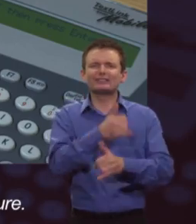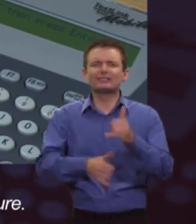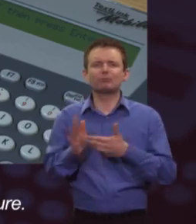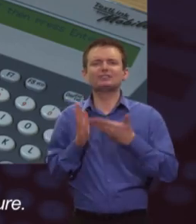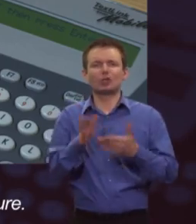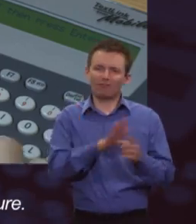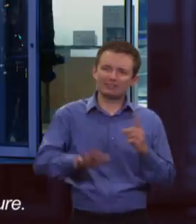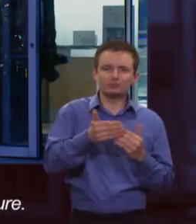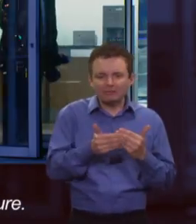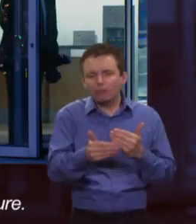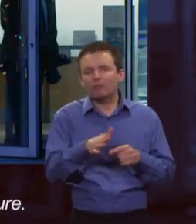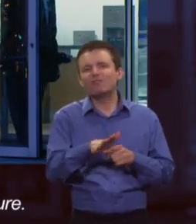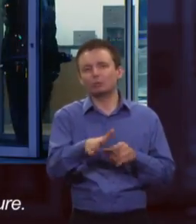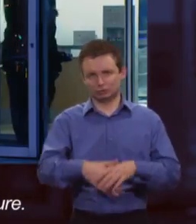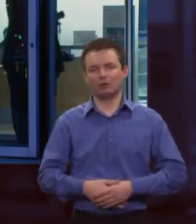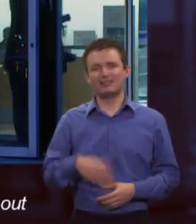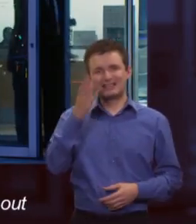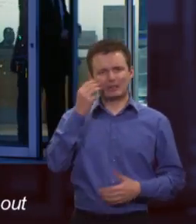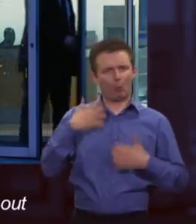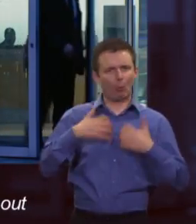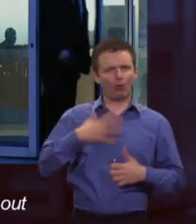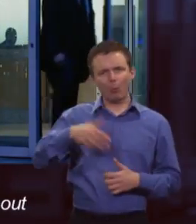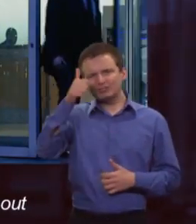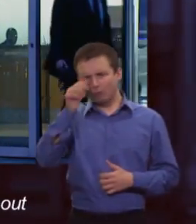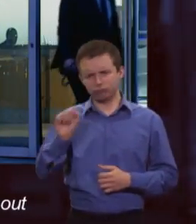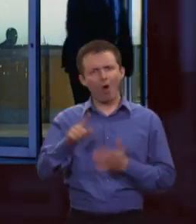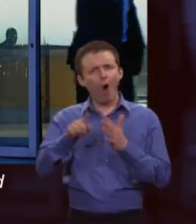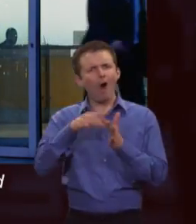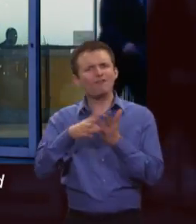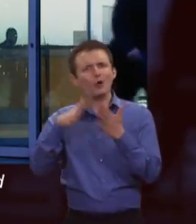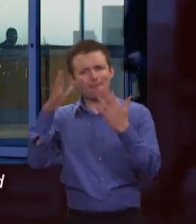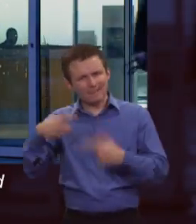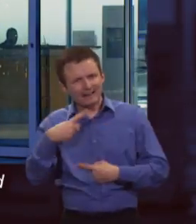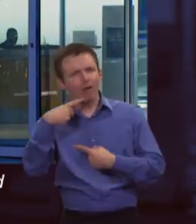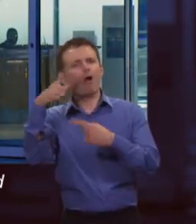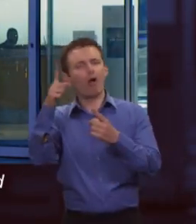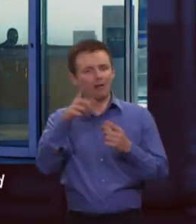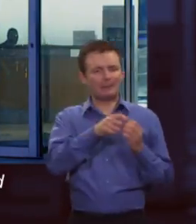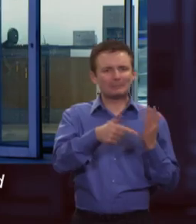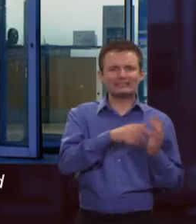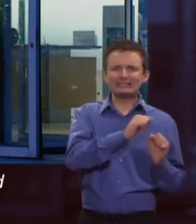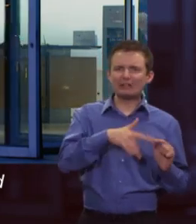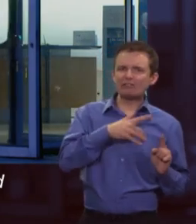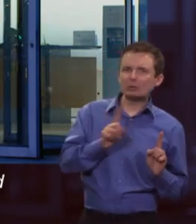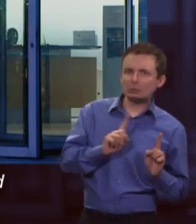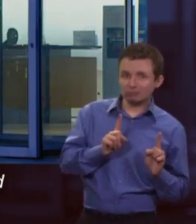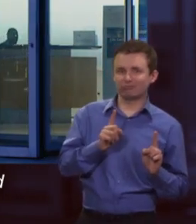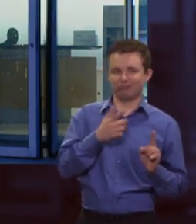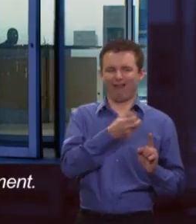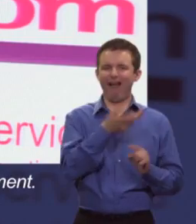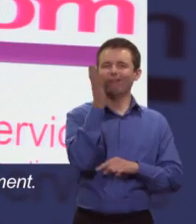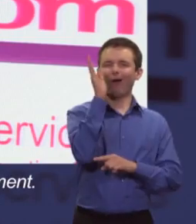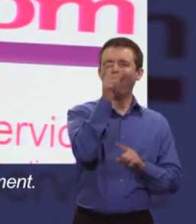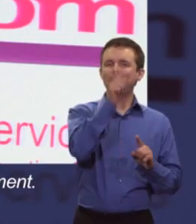users in the near future. See here, we're keen to find out what BT, who have provided the service for a long time,